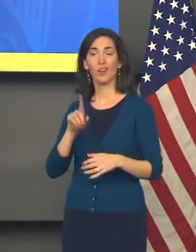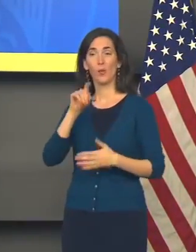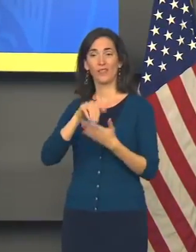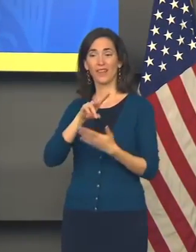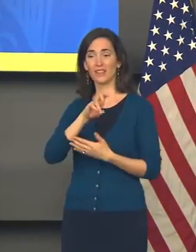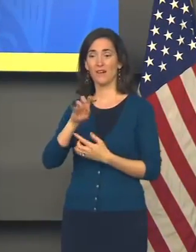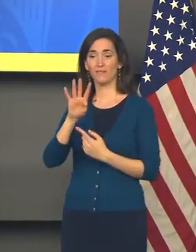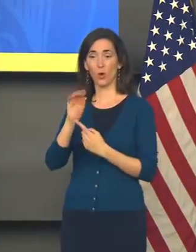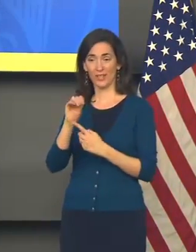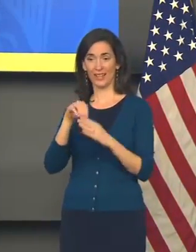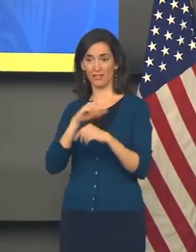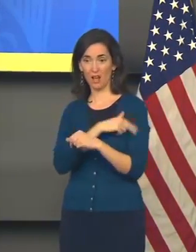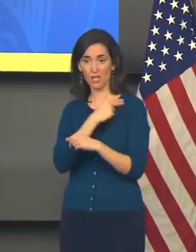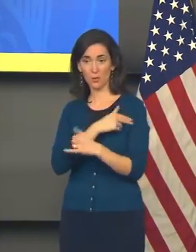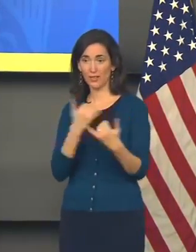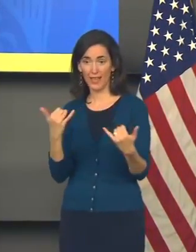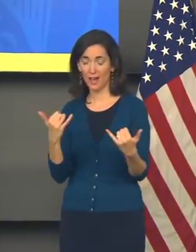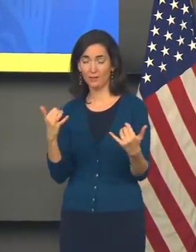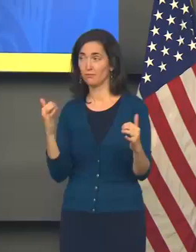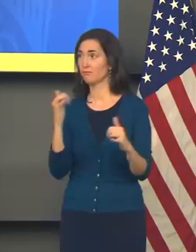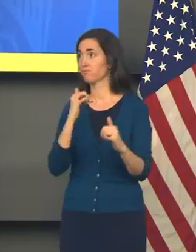hospitalized patients is